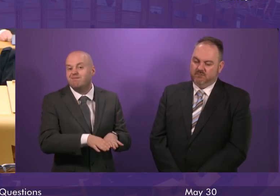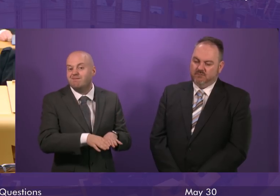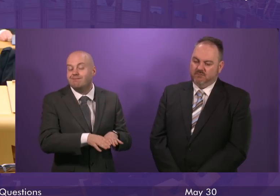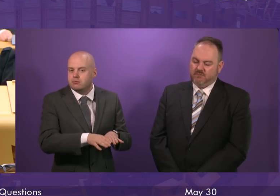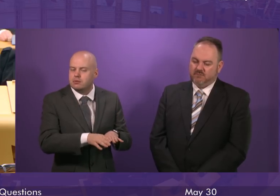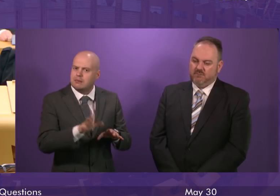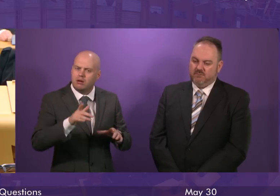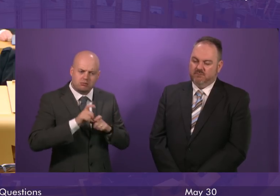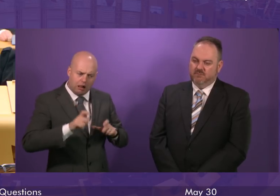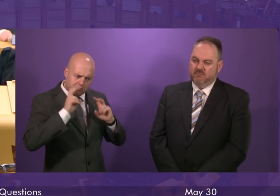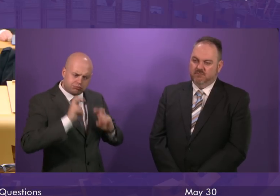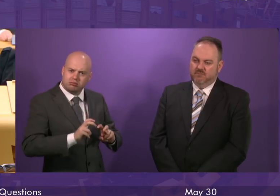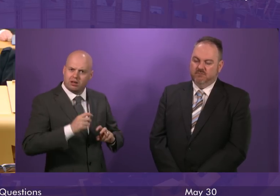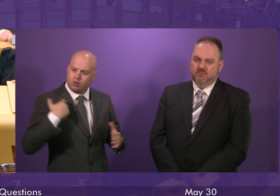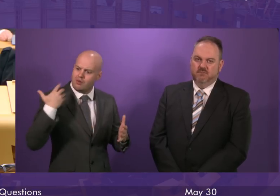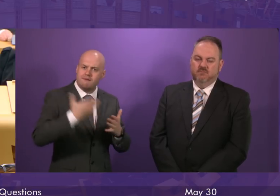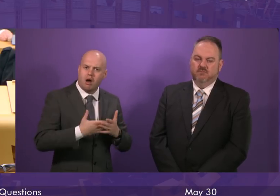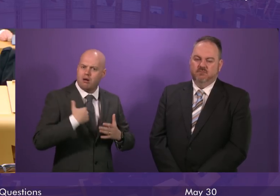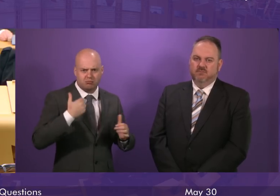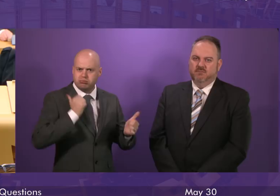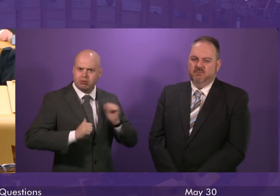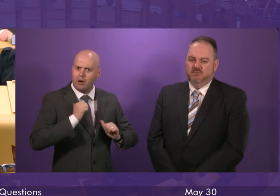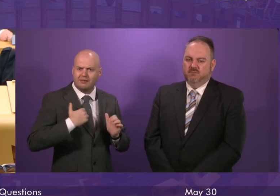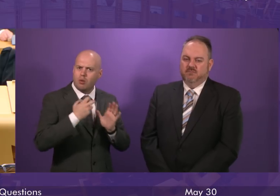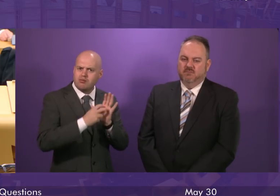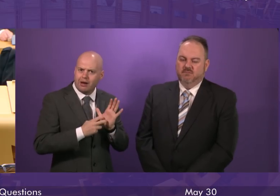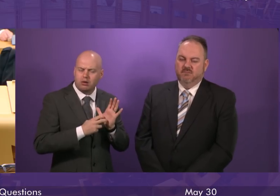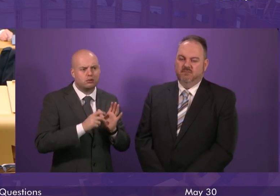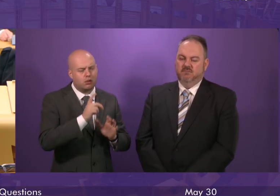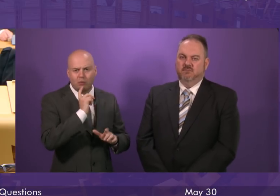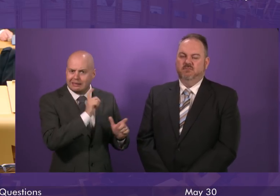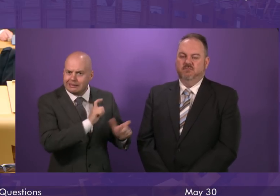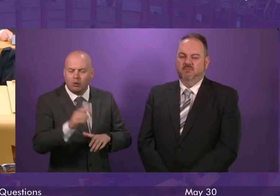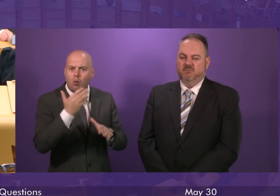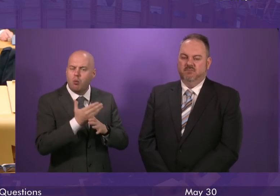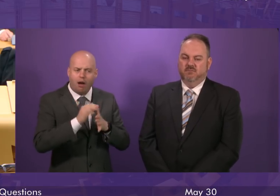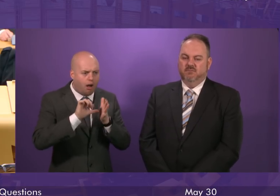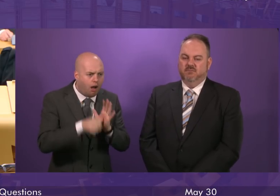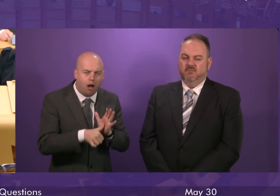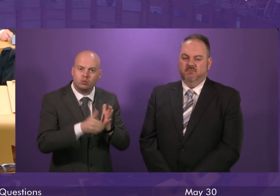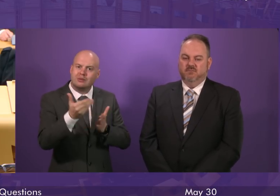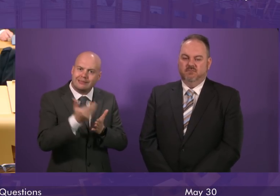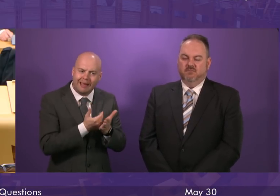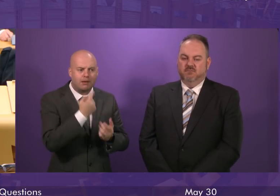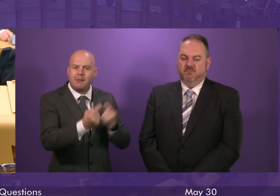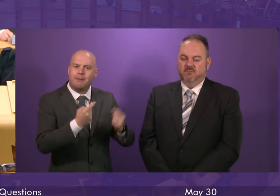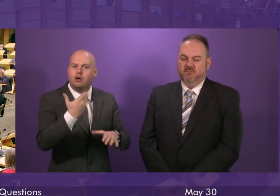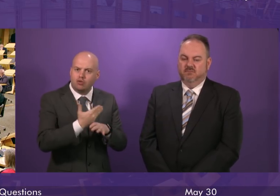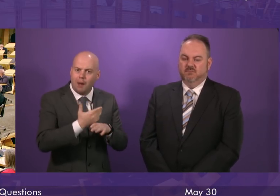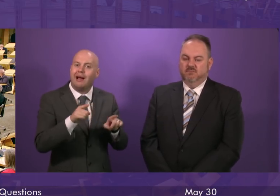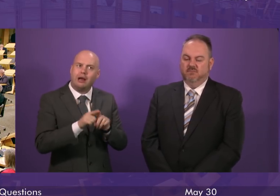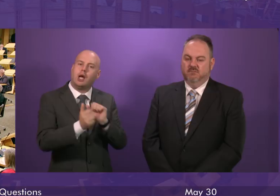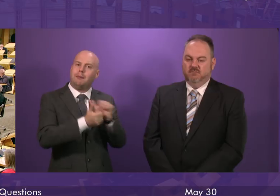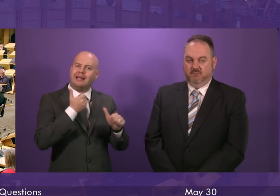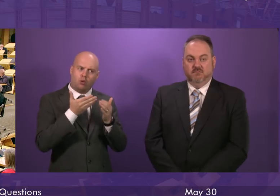in these industrial situations and we will continue to work hard to make sure that we are saving jobs and saving companies wherever we possibly can.